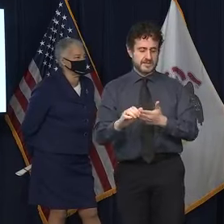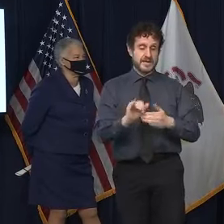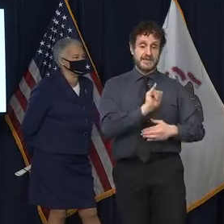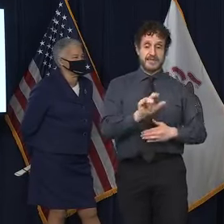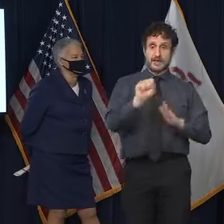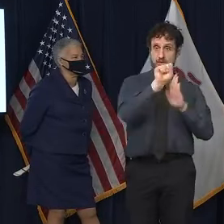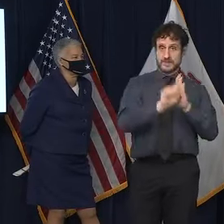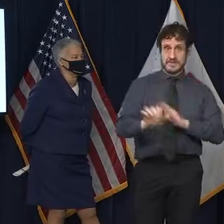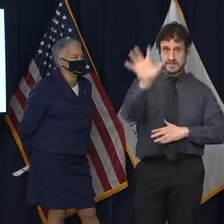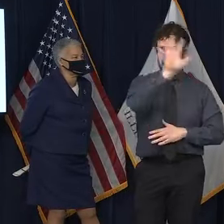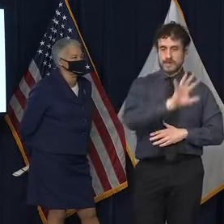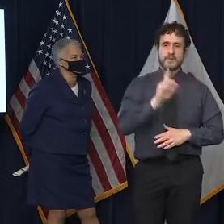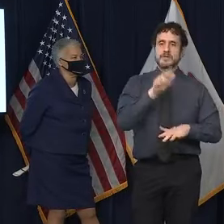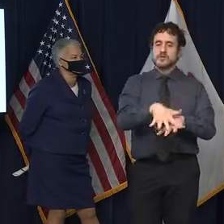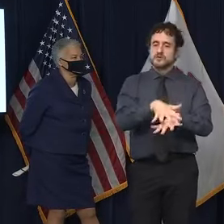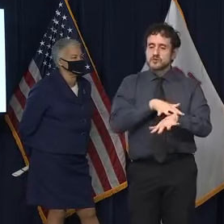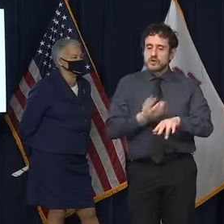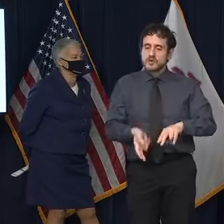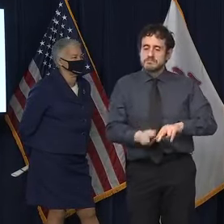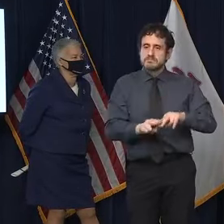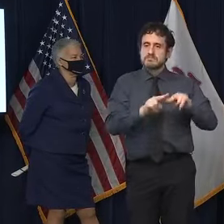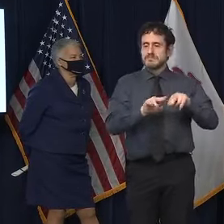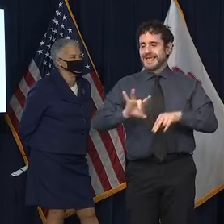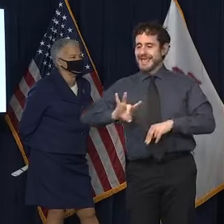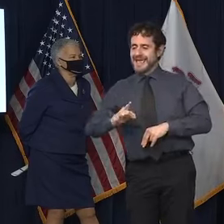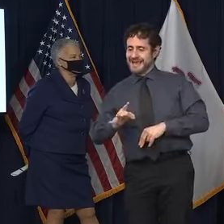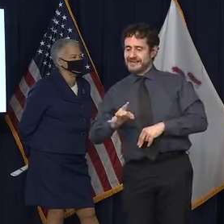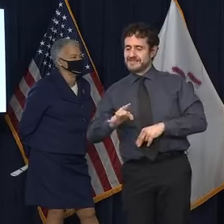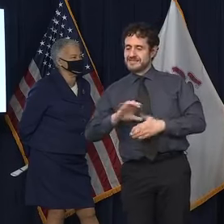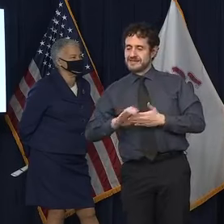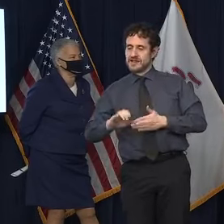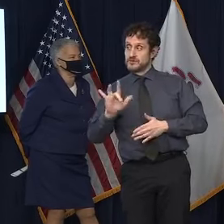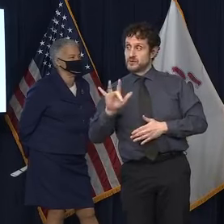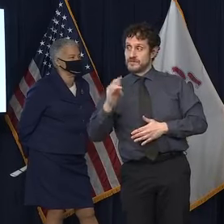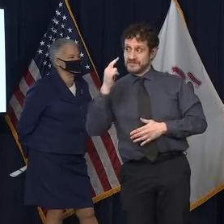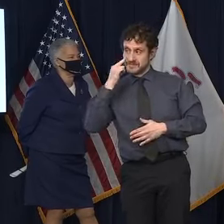Illinois has been gradually increasing from $8.25.